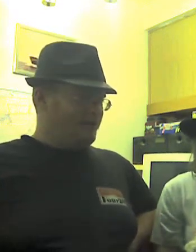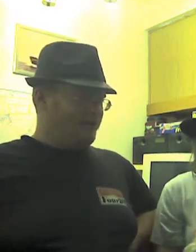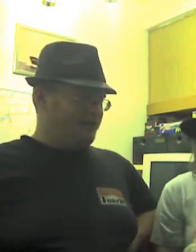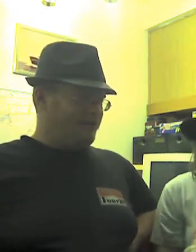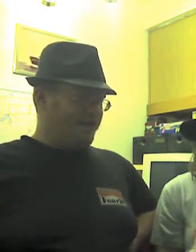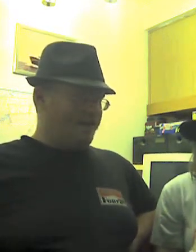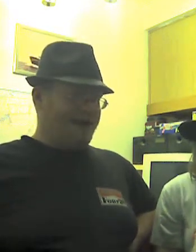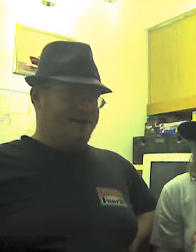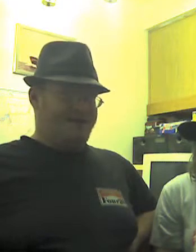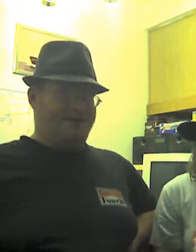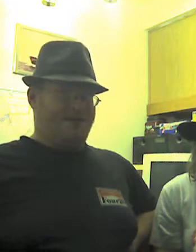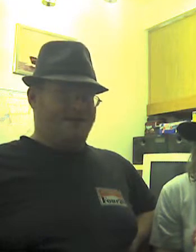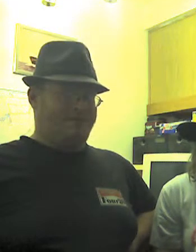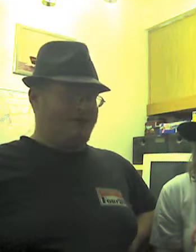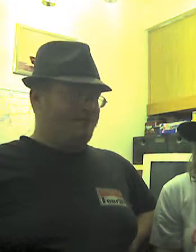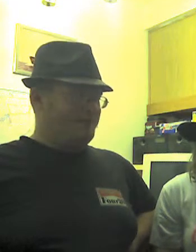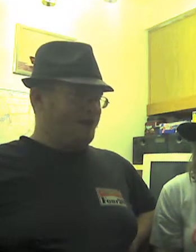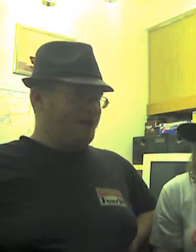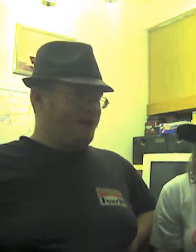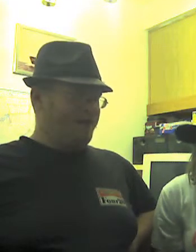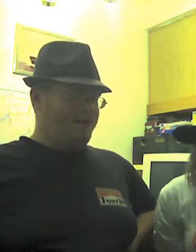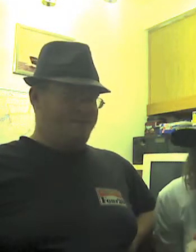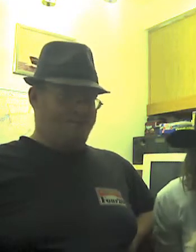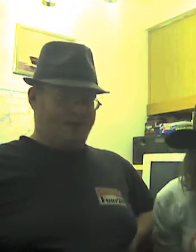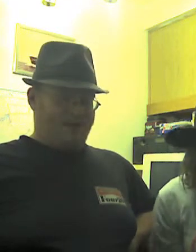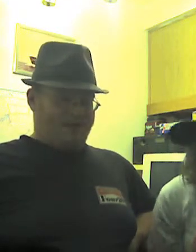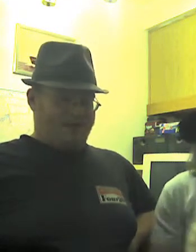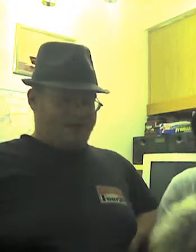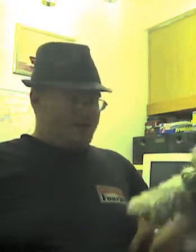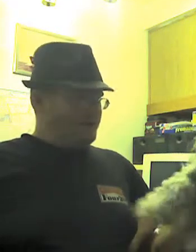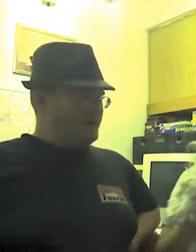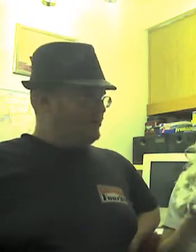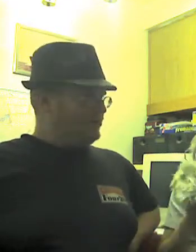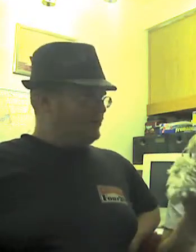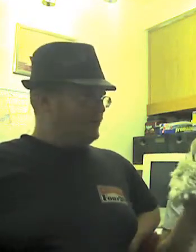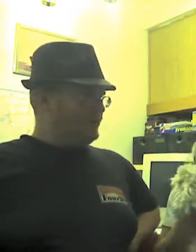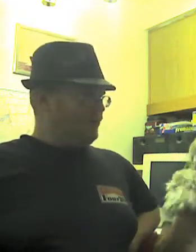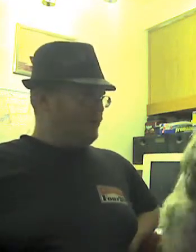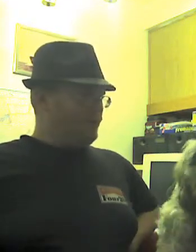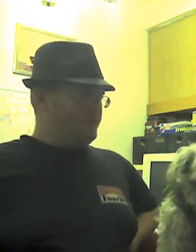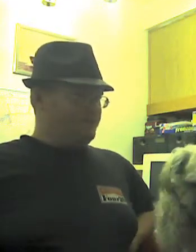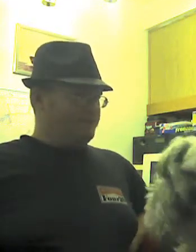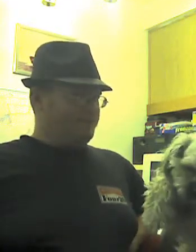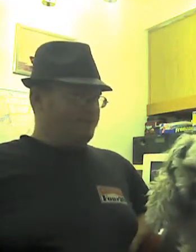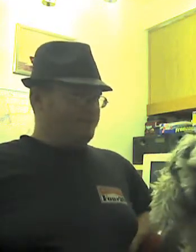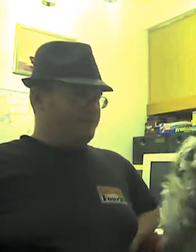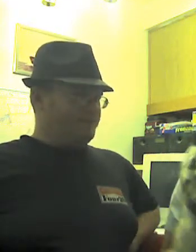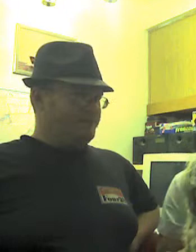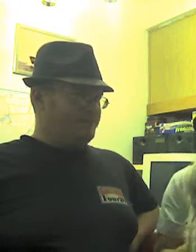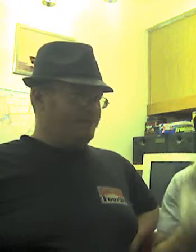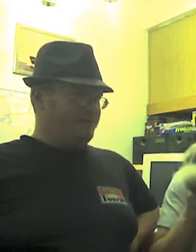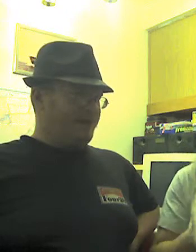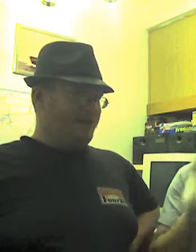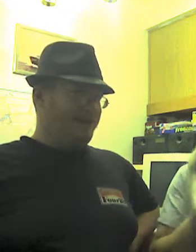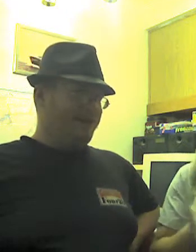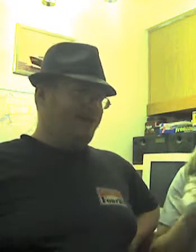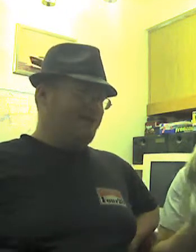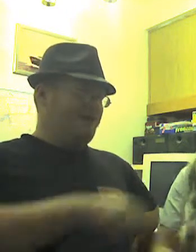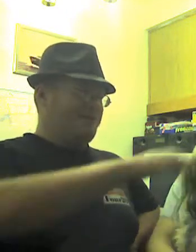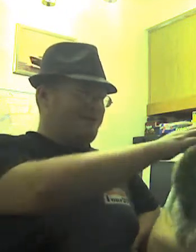that's not a bad thing, I don't think. I want a book about how to raise Moppy dogs. You don't need a